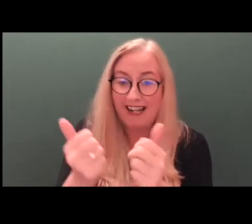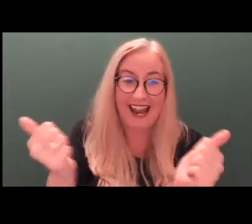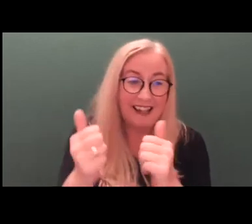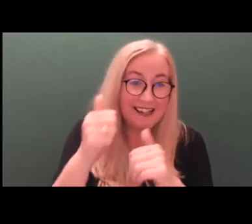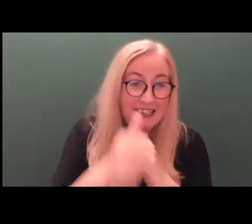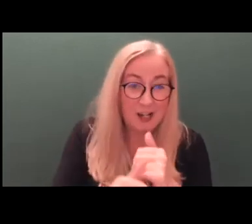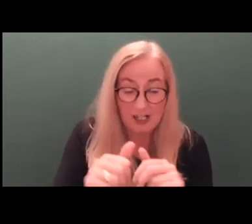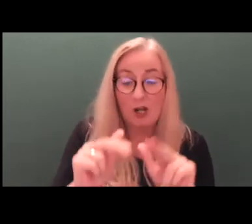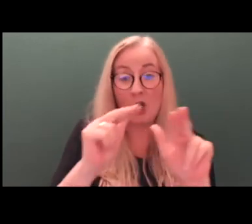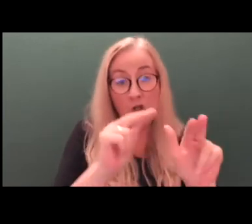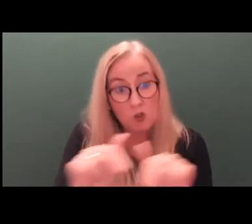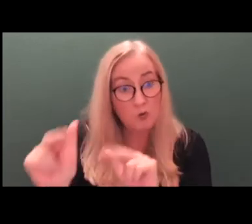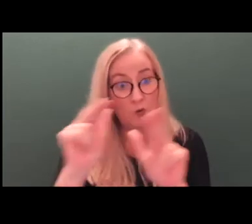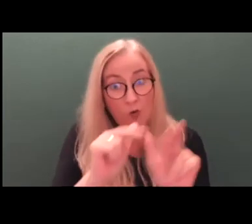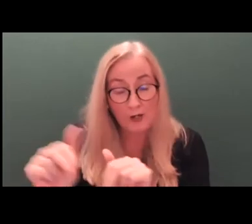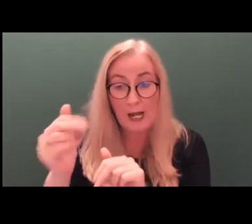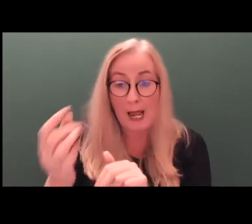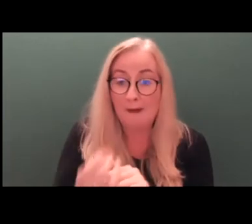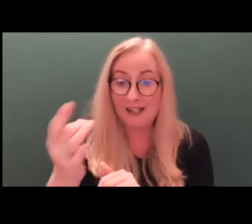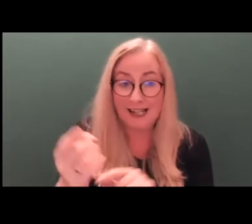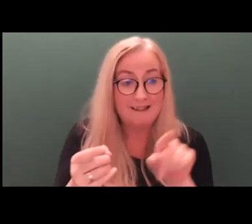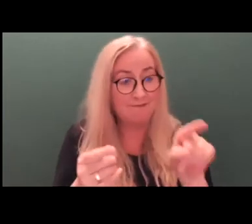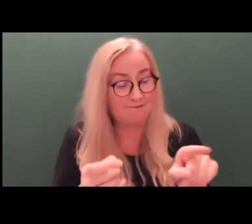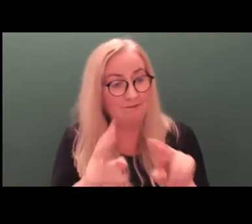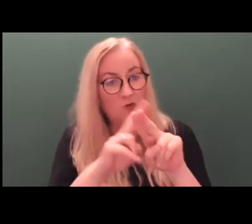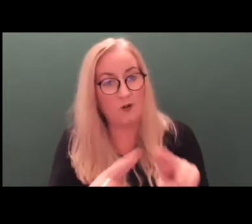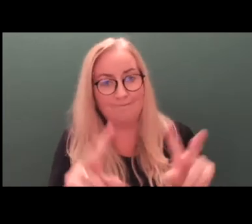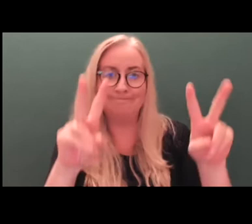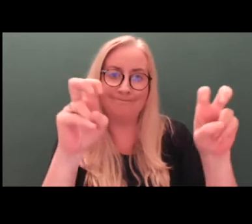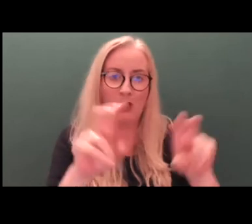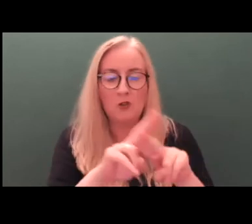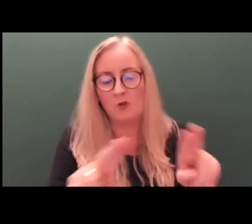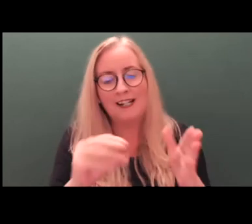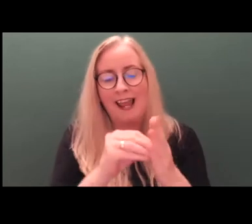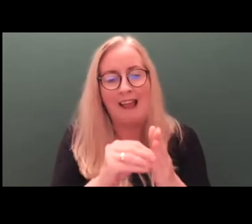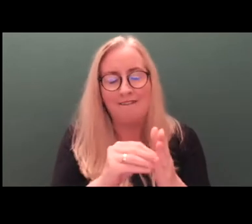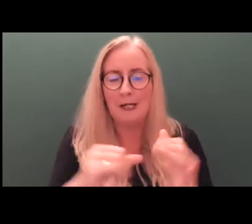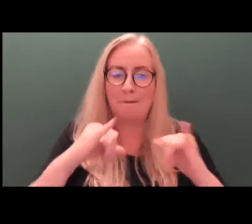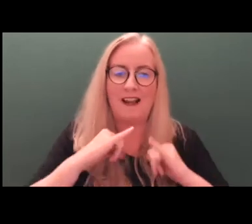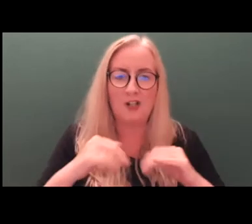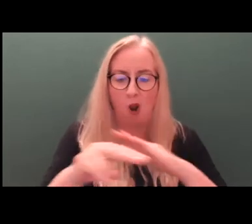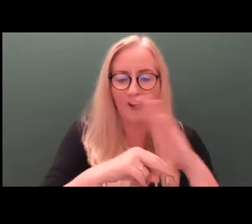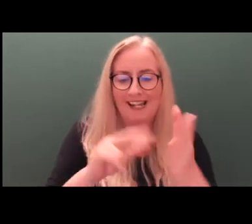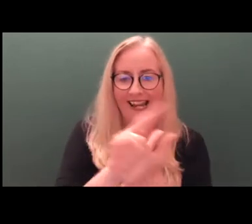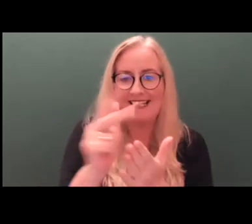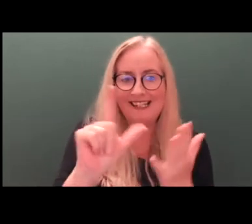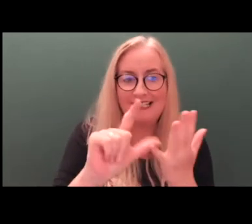applications to bring people deemed to lack capacity under the 1871 Act into wardship.